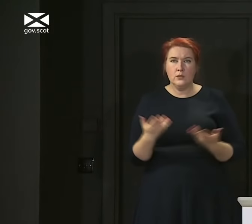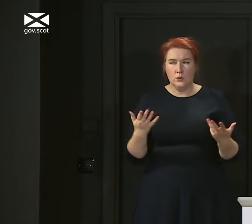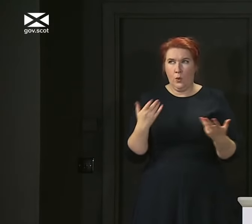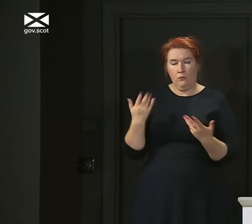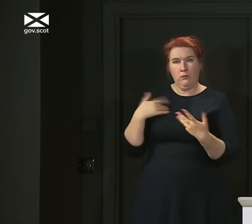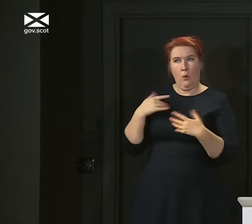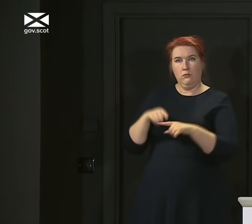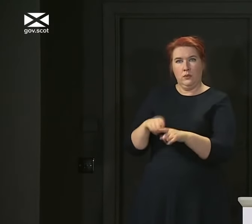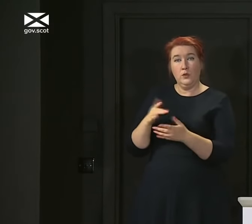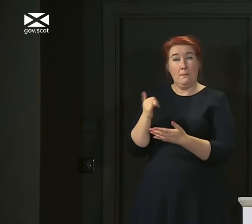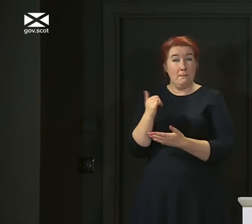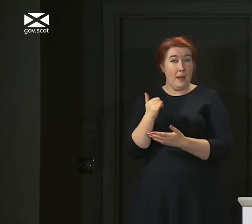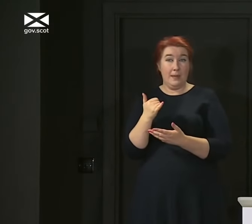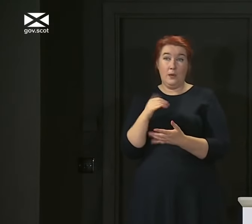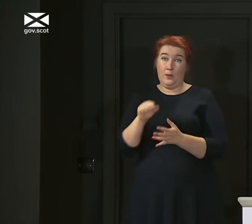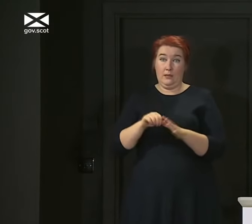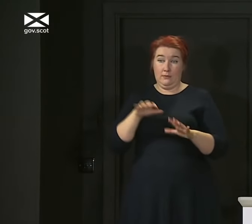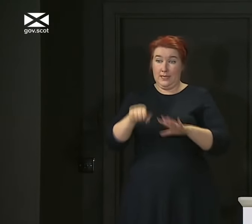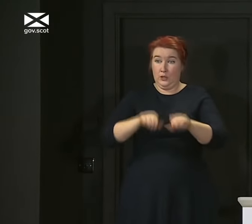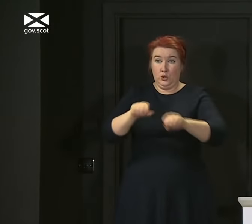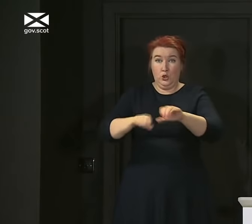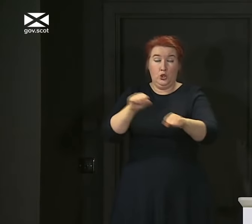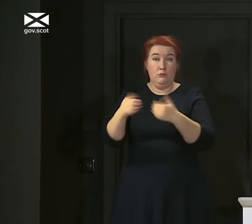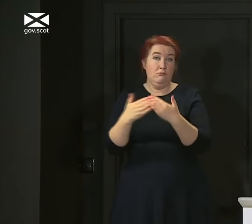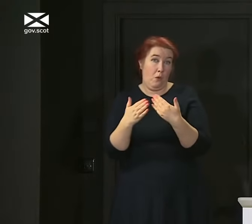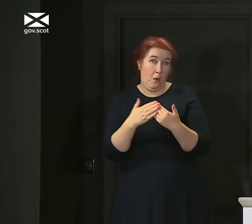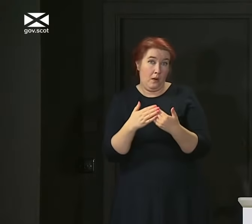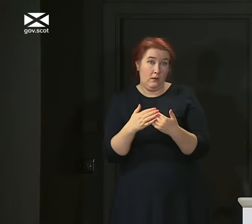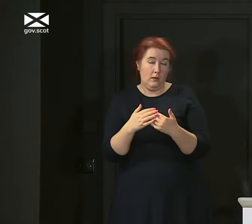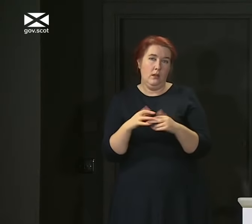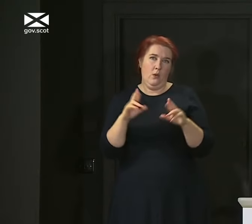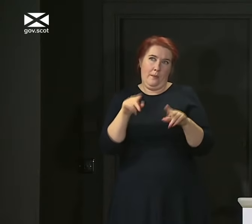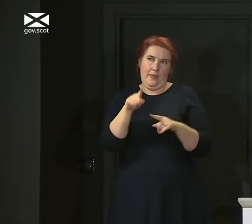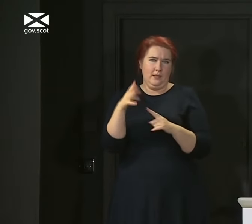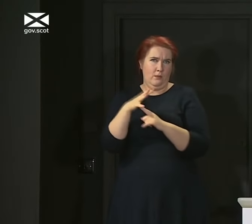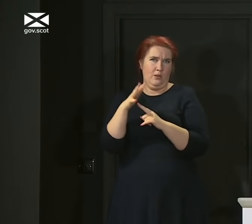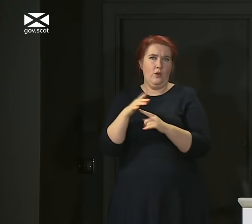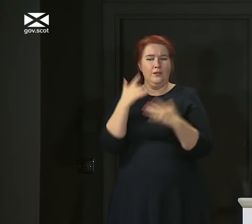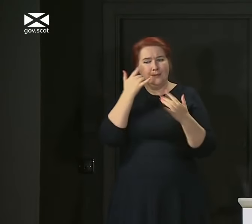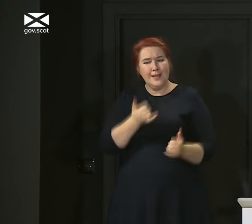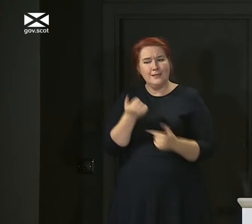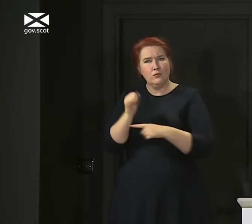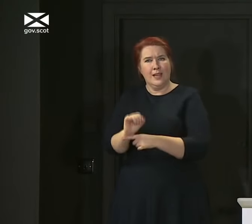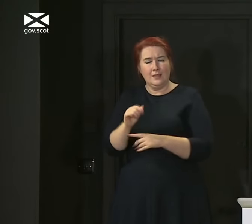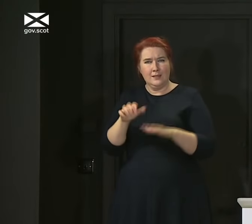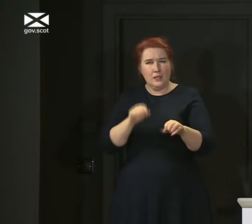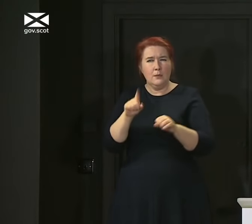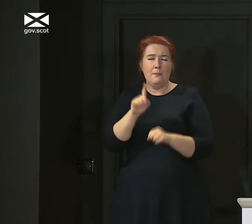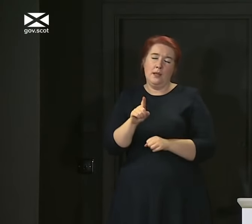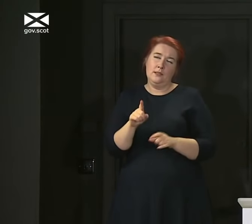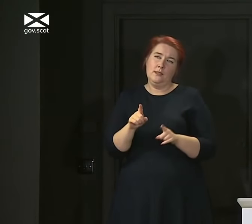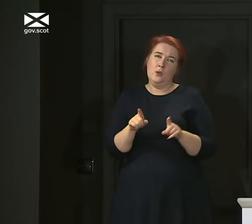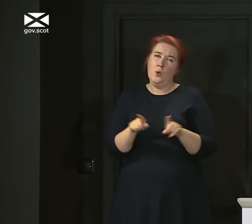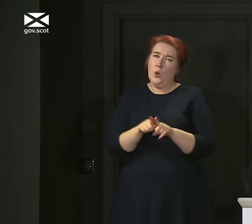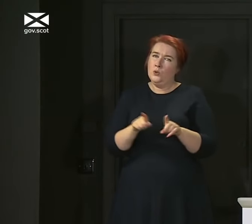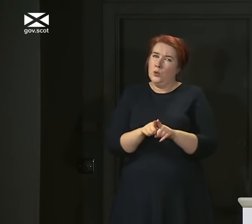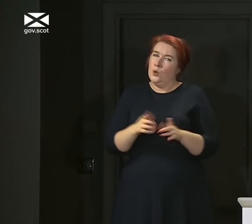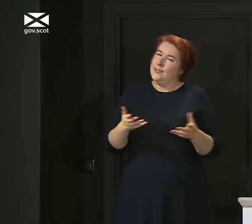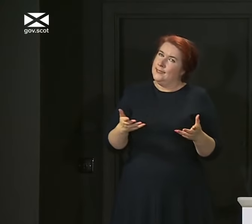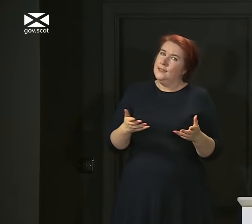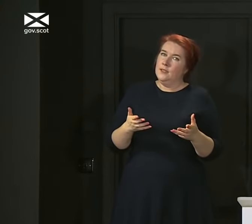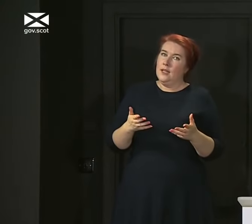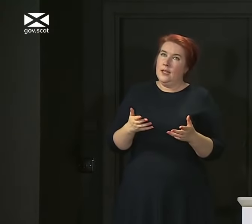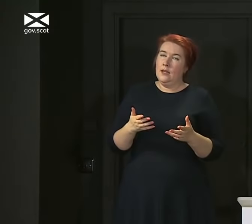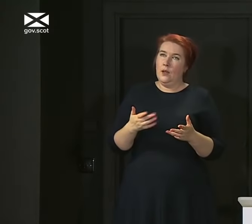are catching more cases. I hope that's the case because that's vital for tests and protect. But I don't think we can ignore the fact that we are possibly